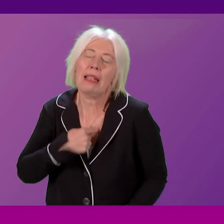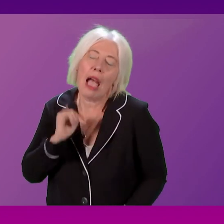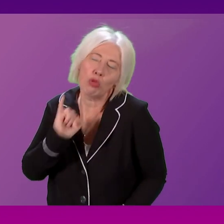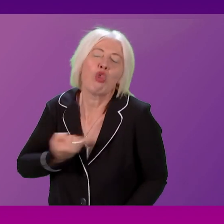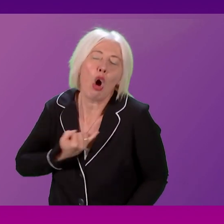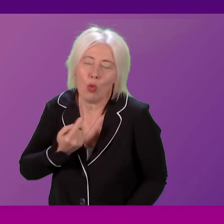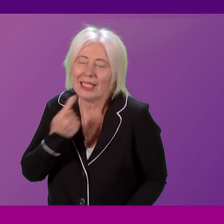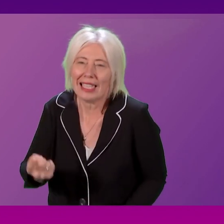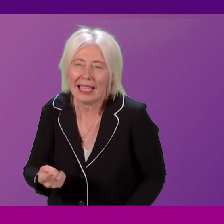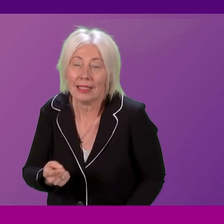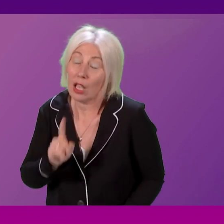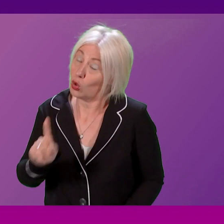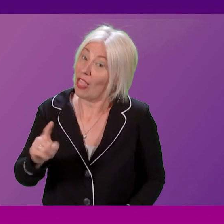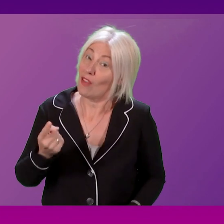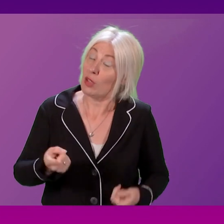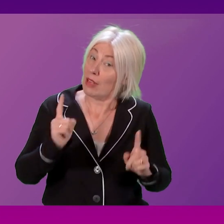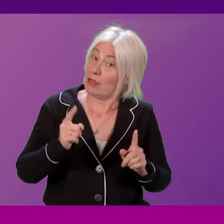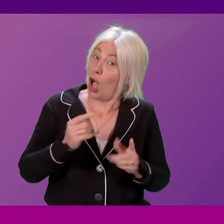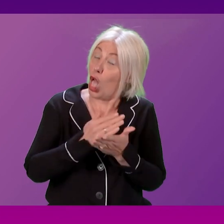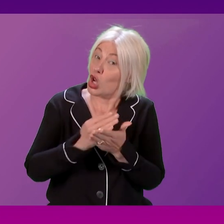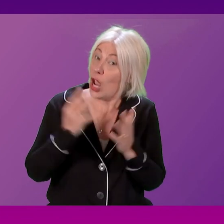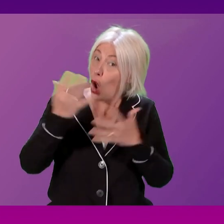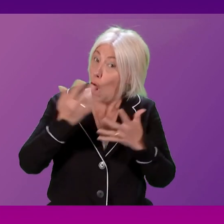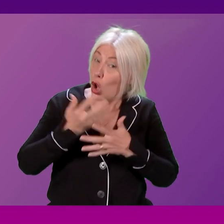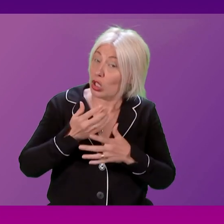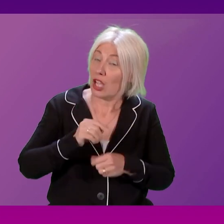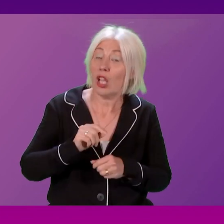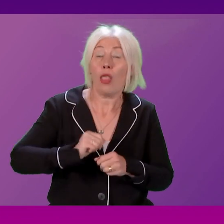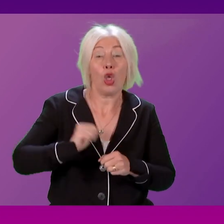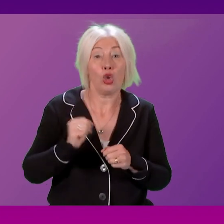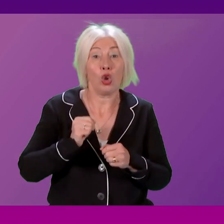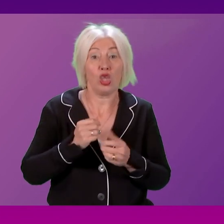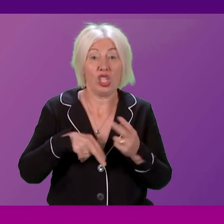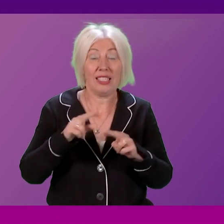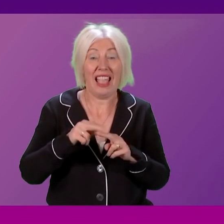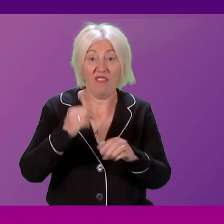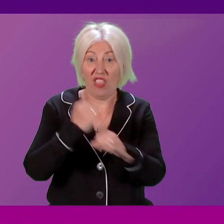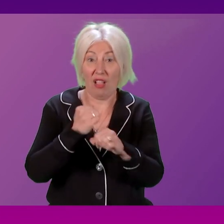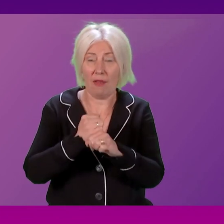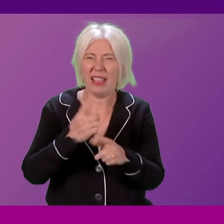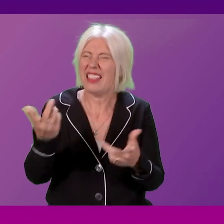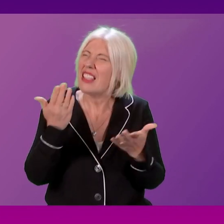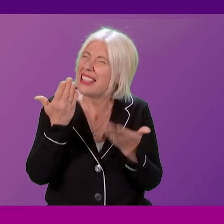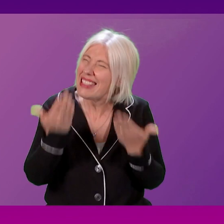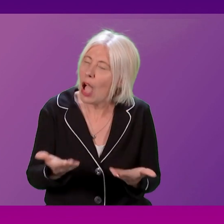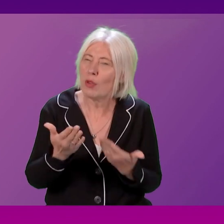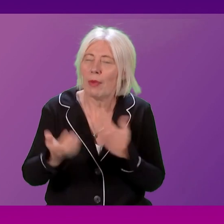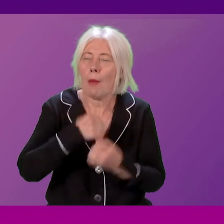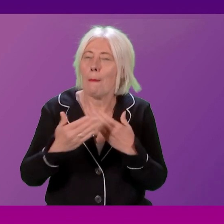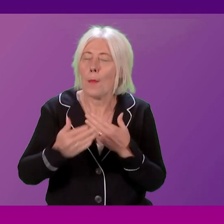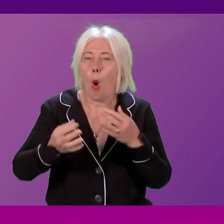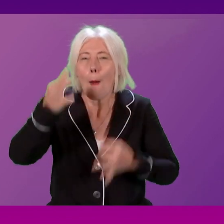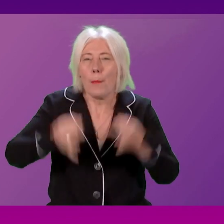Does the First Minister share people's concerns that the Scottish Civil Service appears to be increasingly politicised, which could destroy